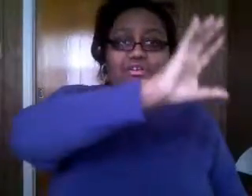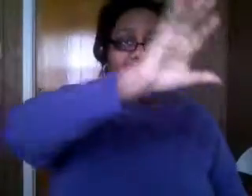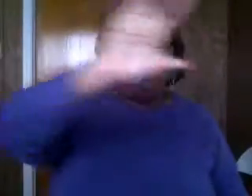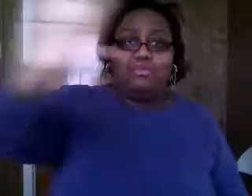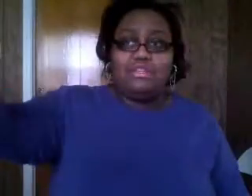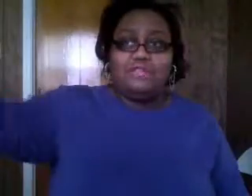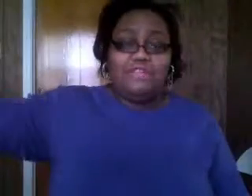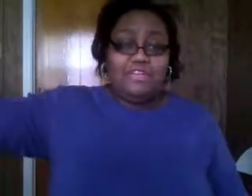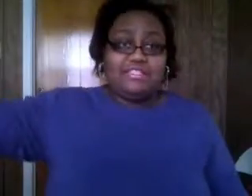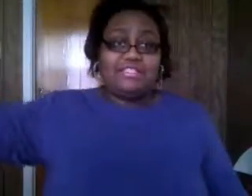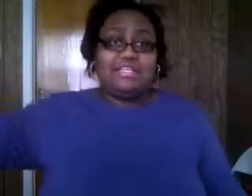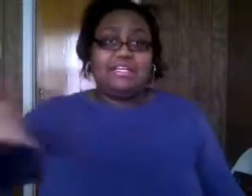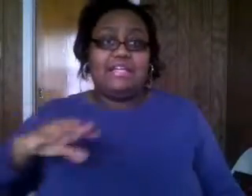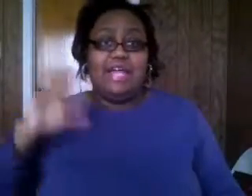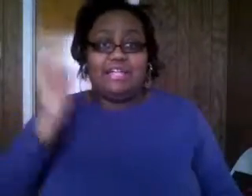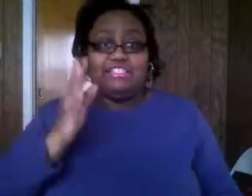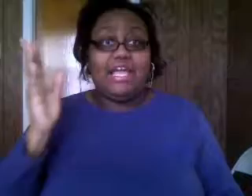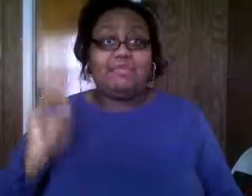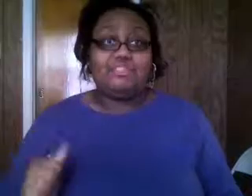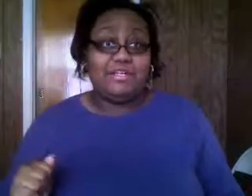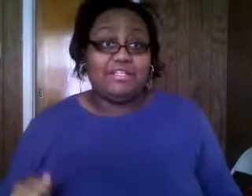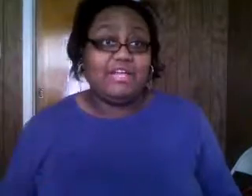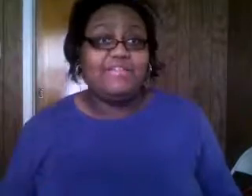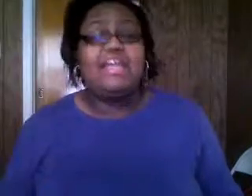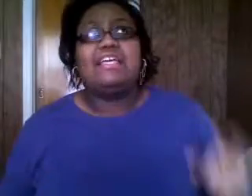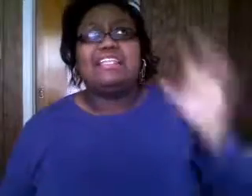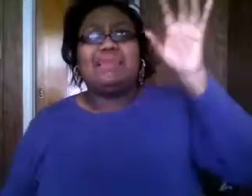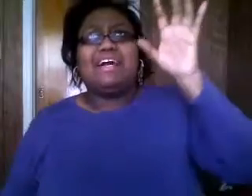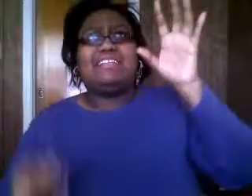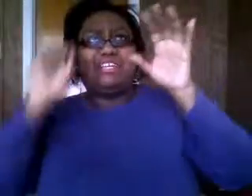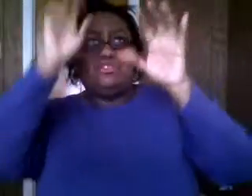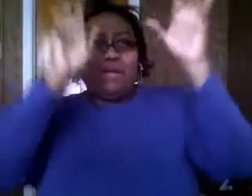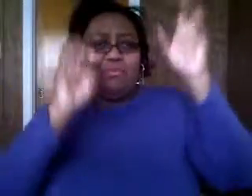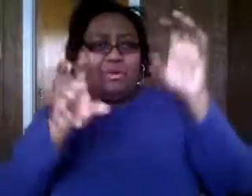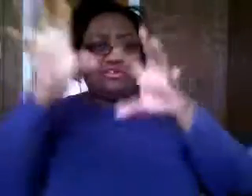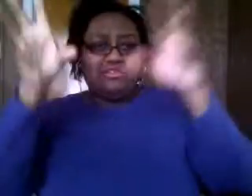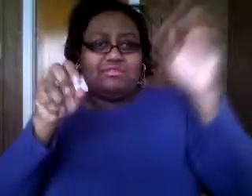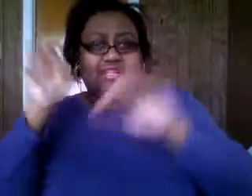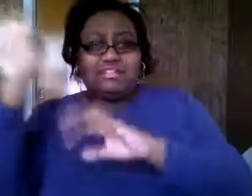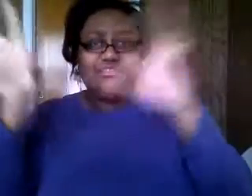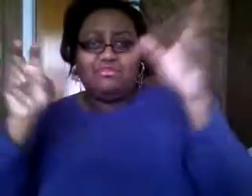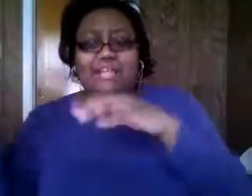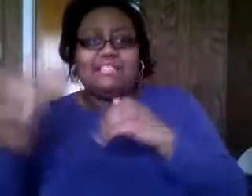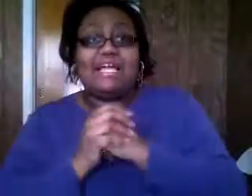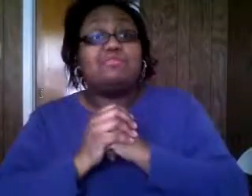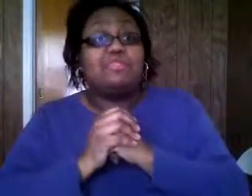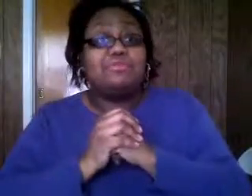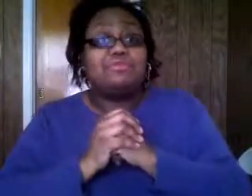on the fence it said hashtag respect life and somebody i think it was like little white balls it's like a little white design it was really beautiful